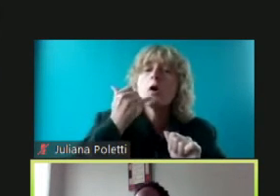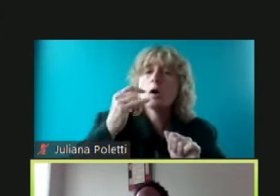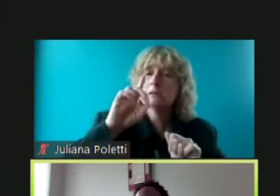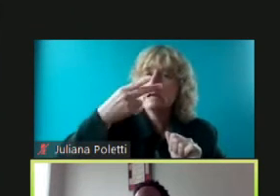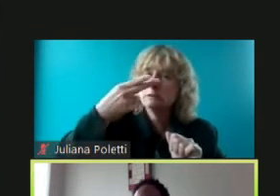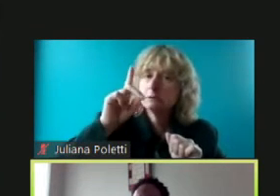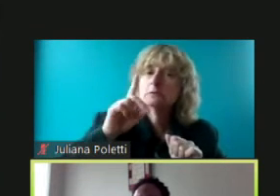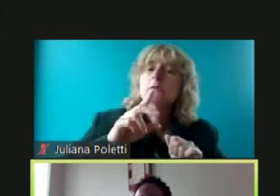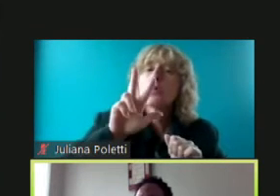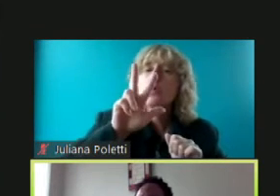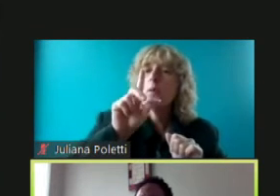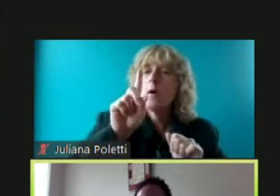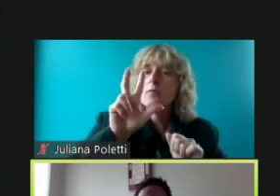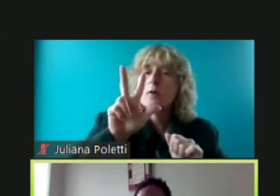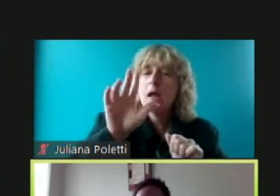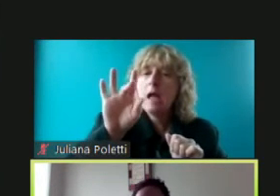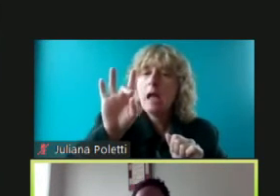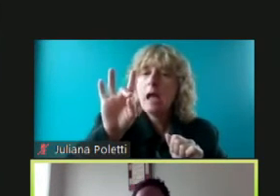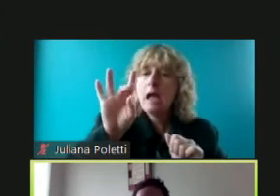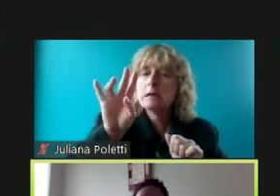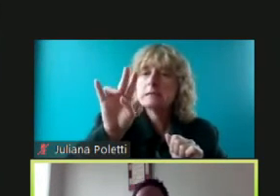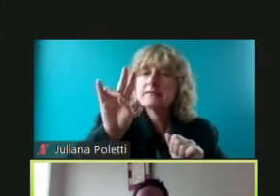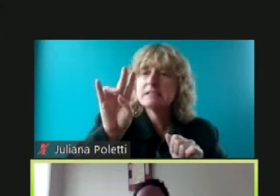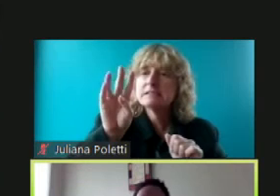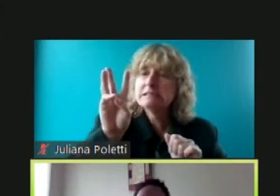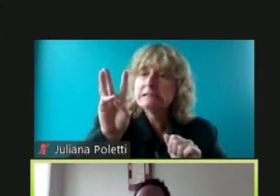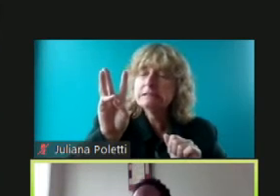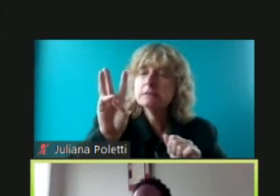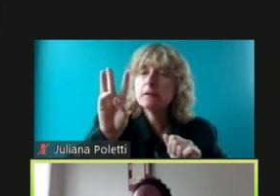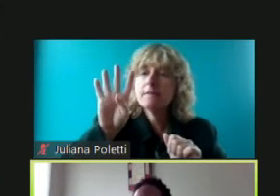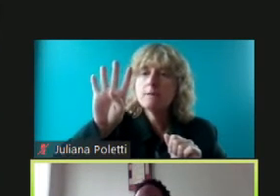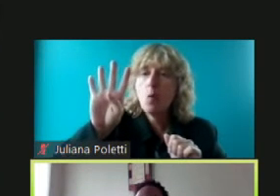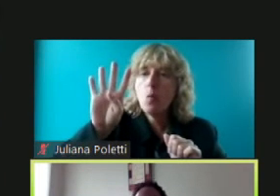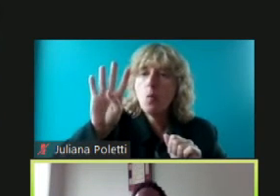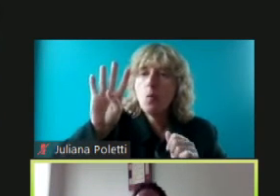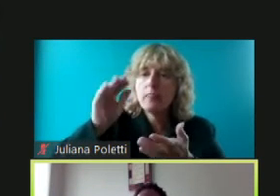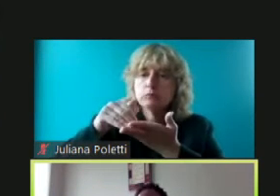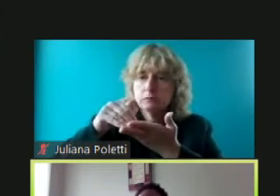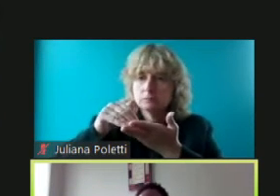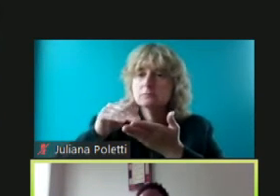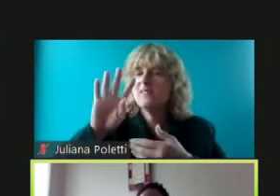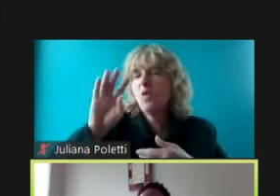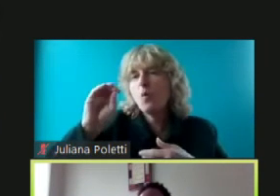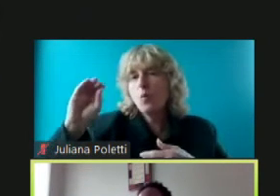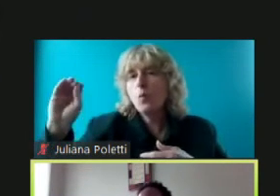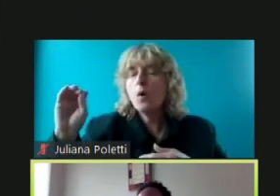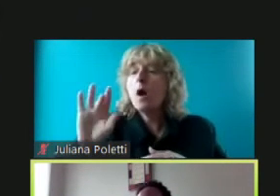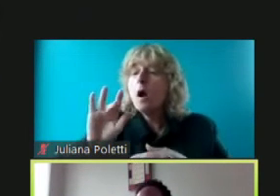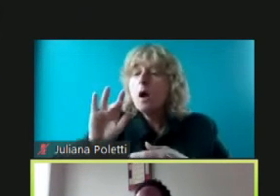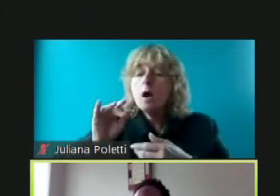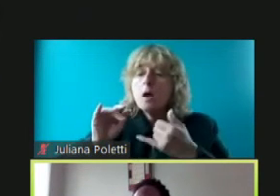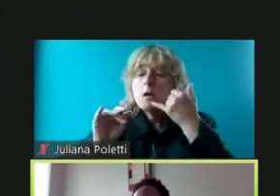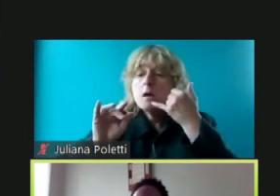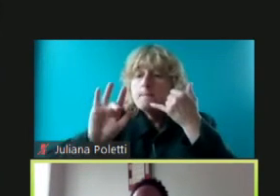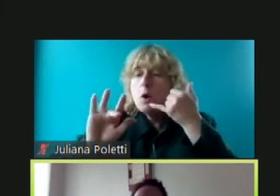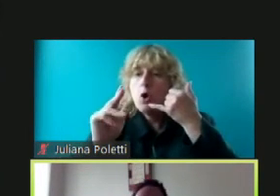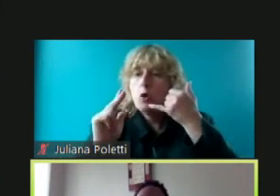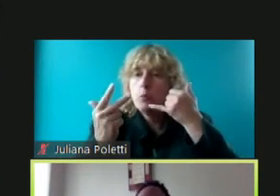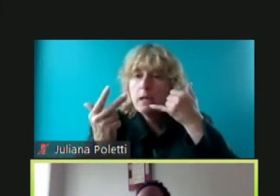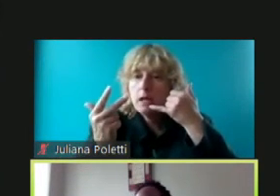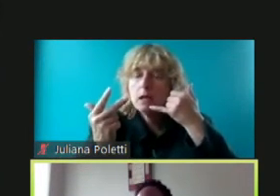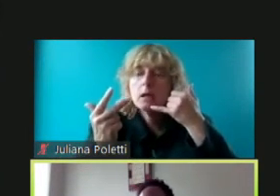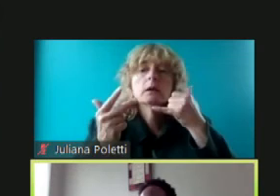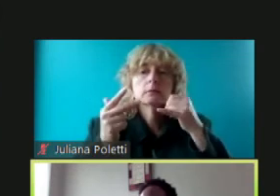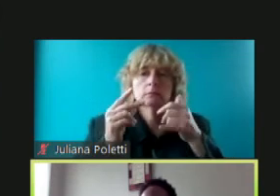-876-4000 and option three will get you to us we can connect you to mental health